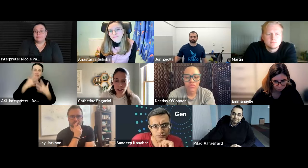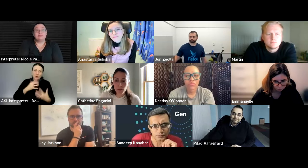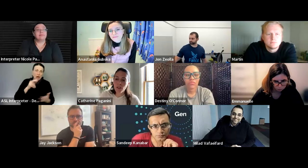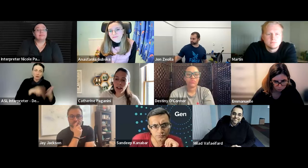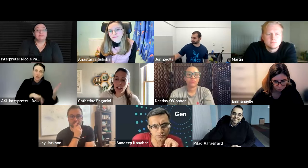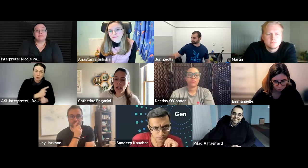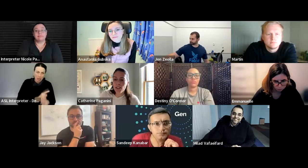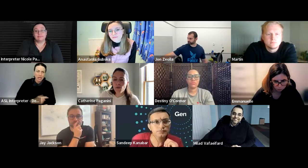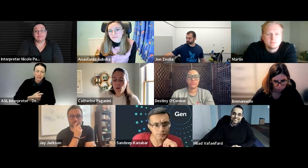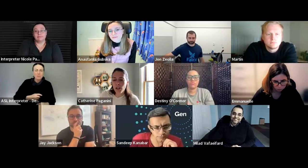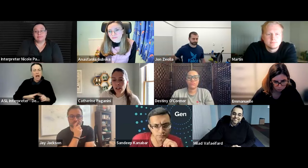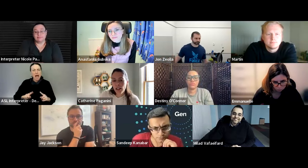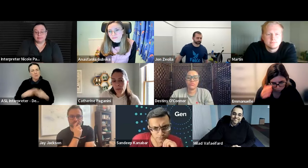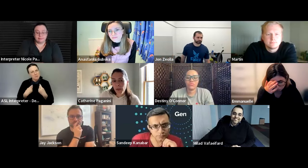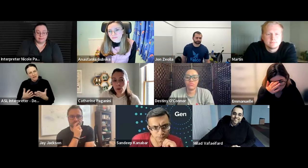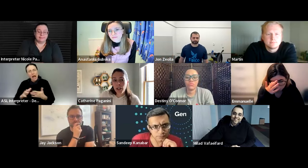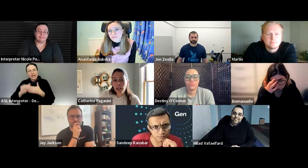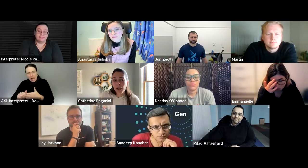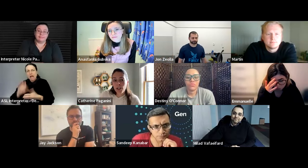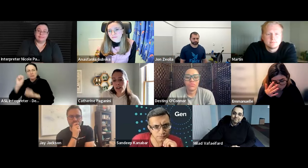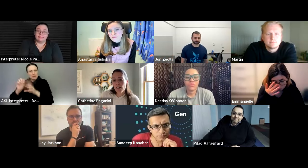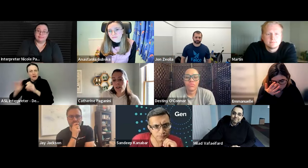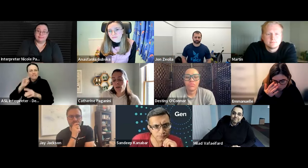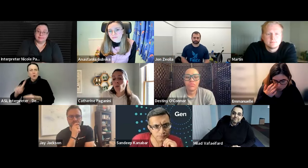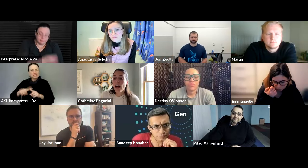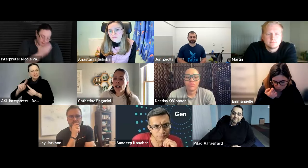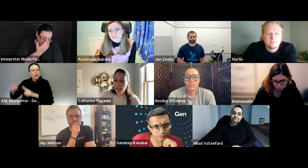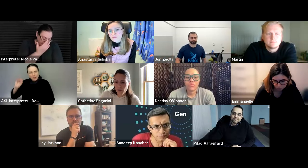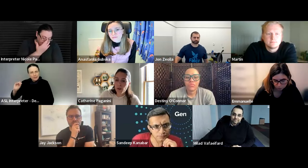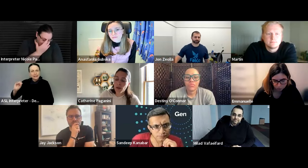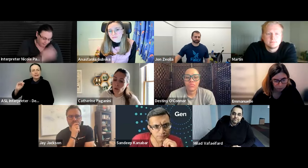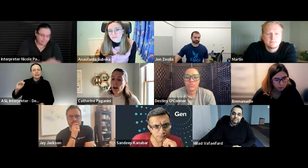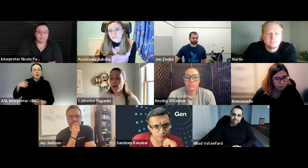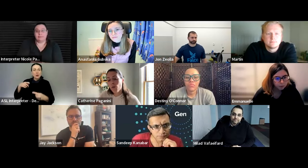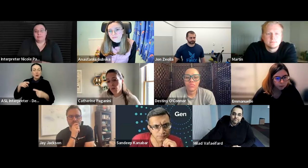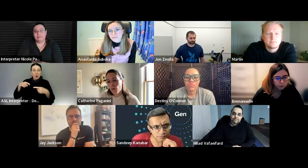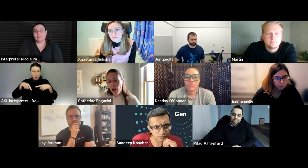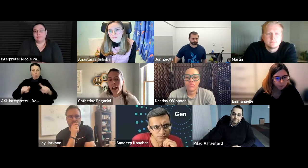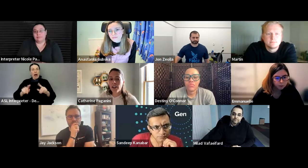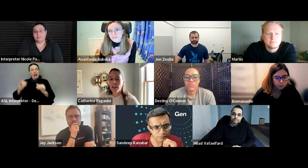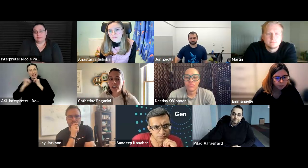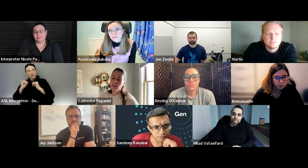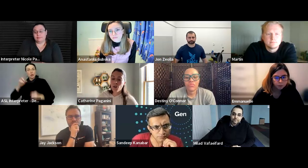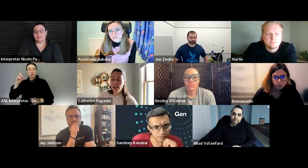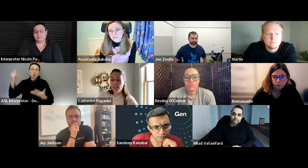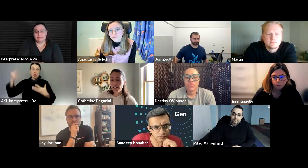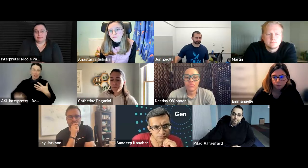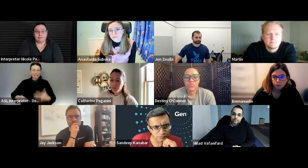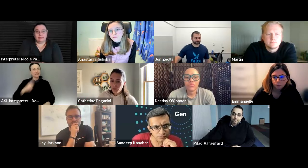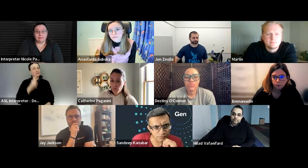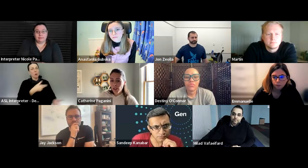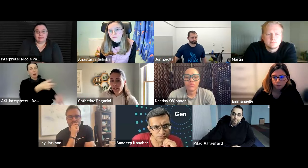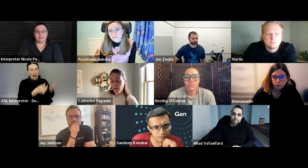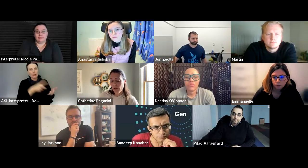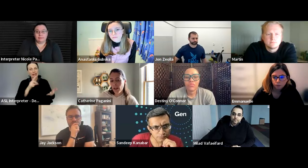read it properly but like providing guidance for employers uh while interviewing what for hiring right so